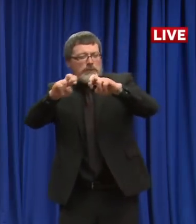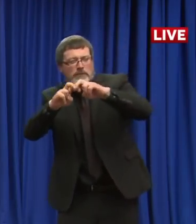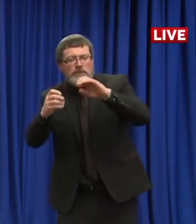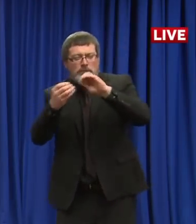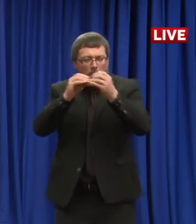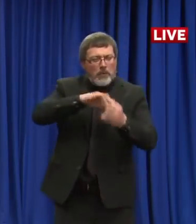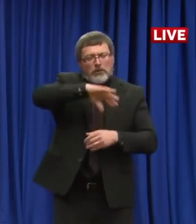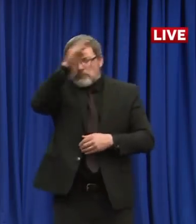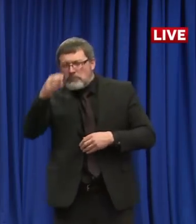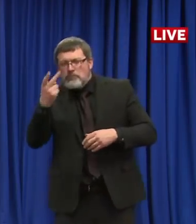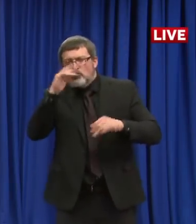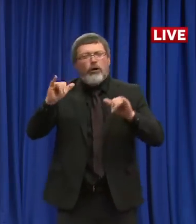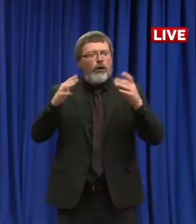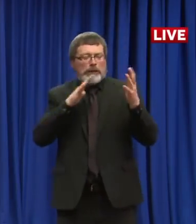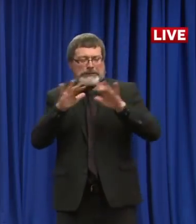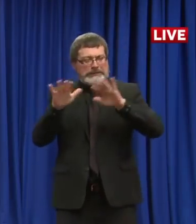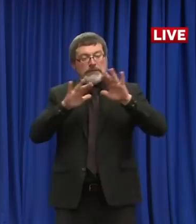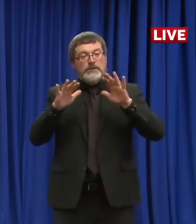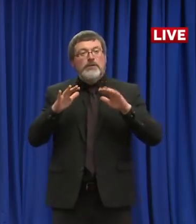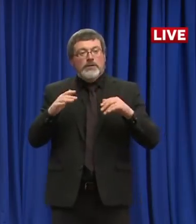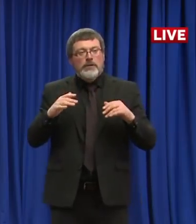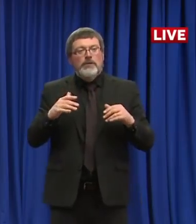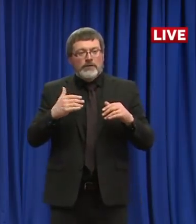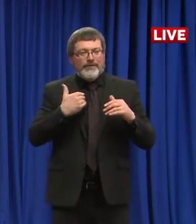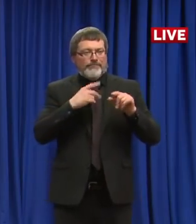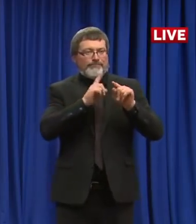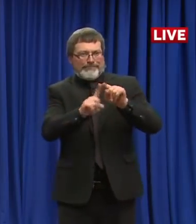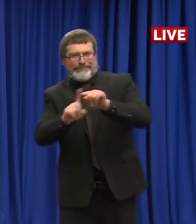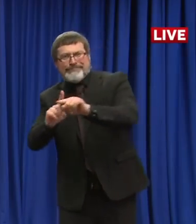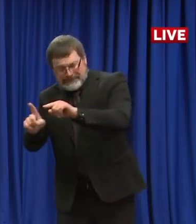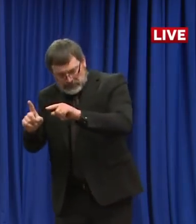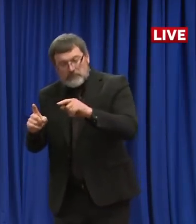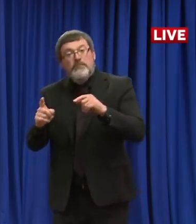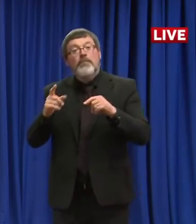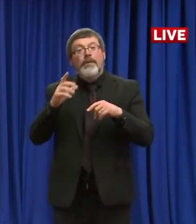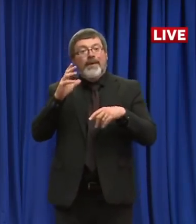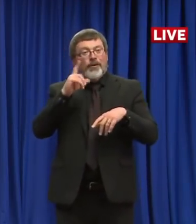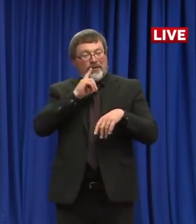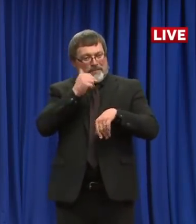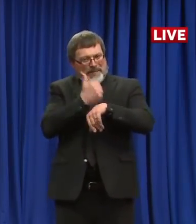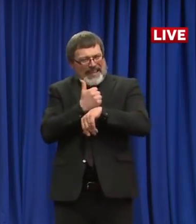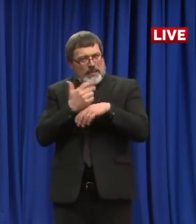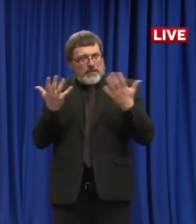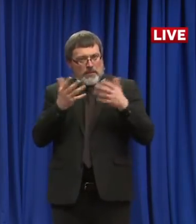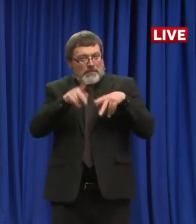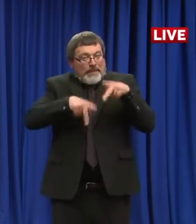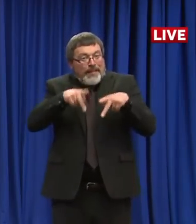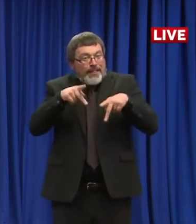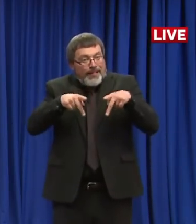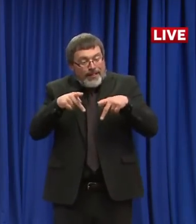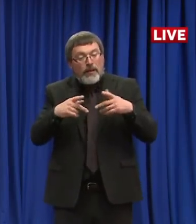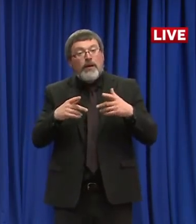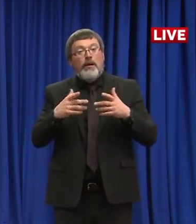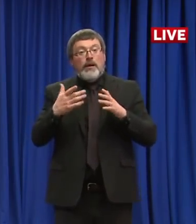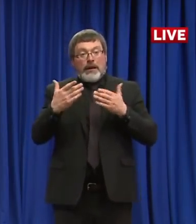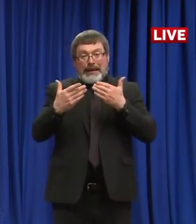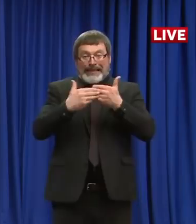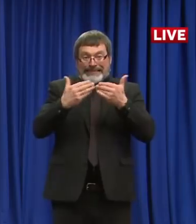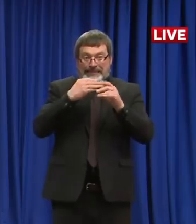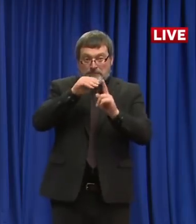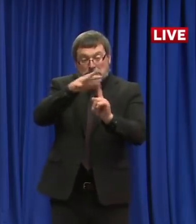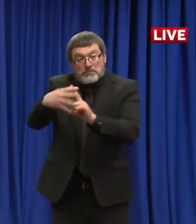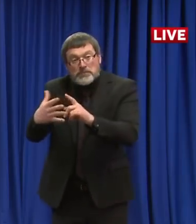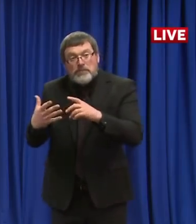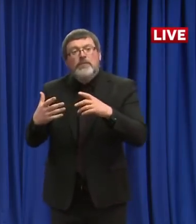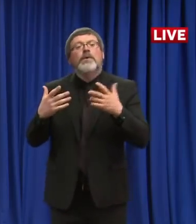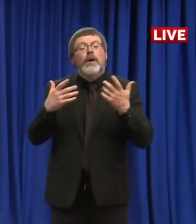takes density into account. So when you have a large area like Boston where it can just go like wildfire, if you have an apartment building, you have people